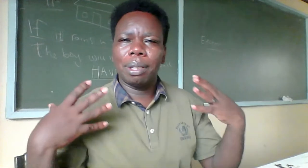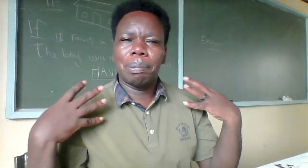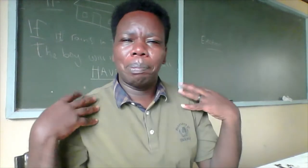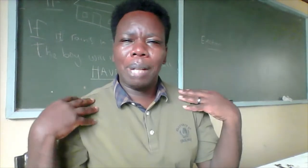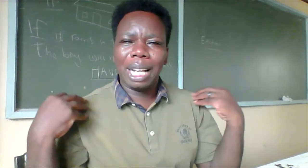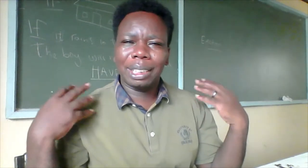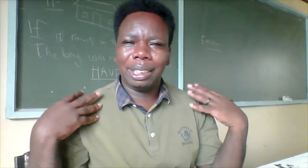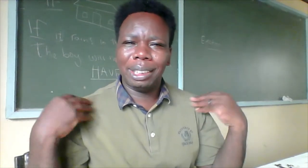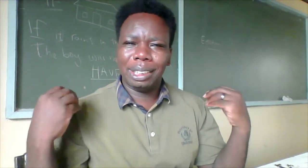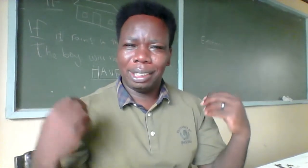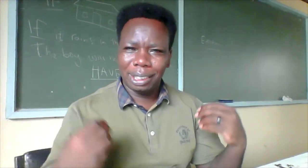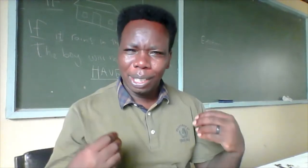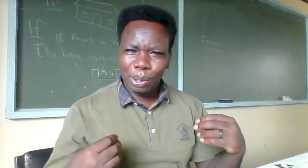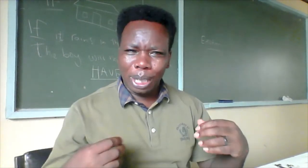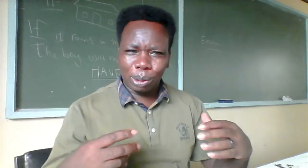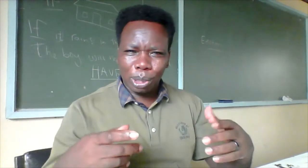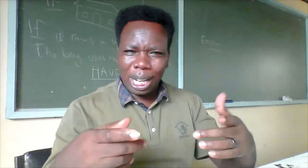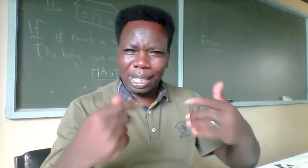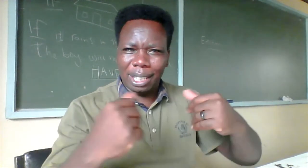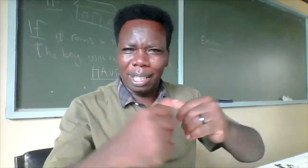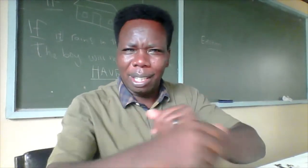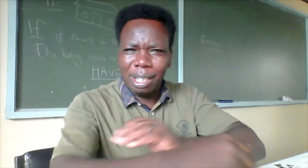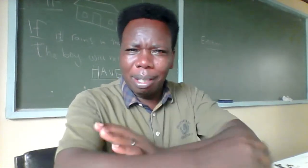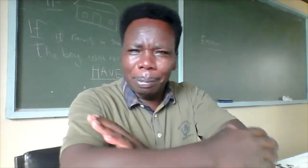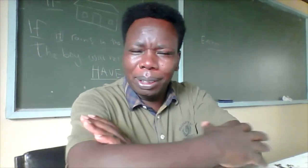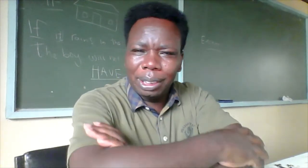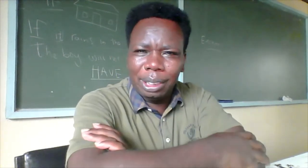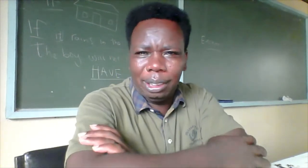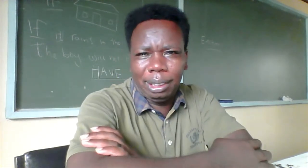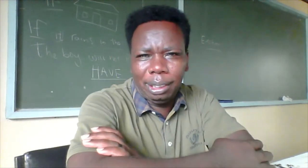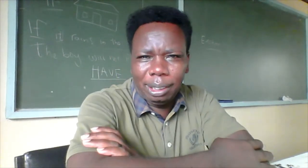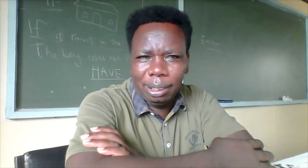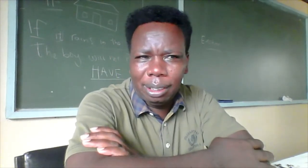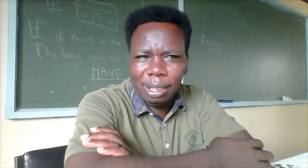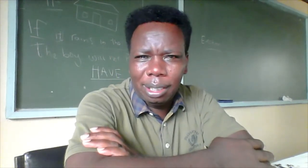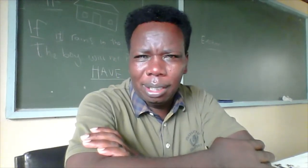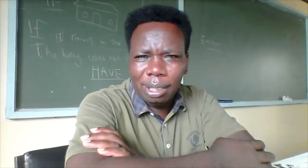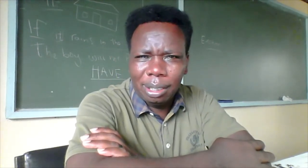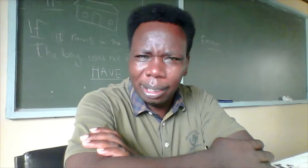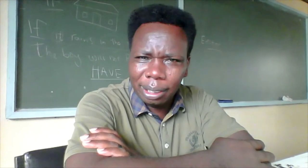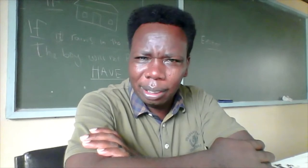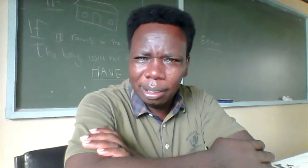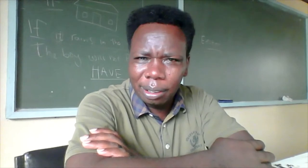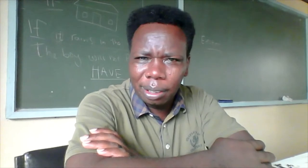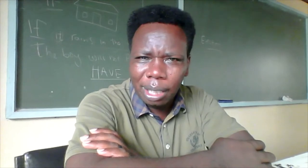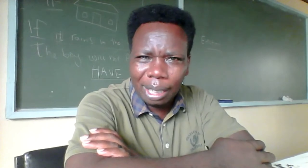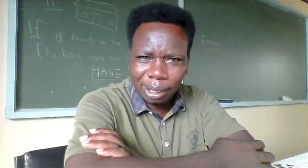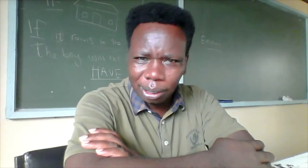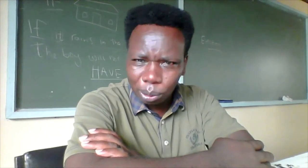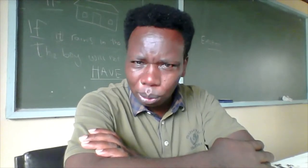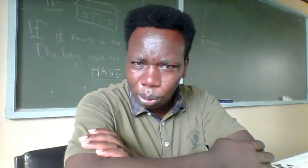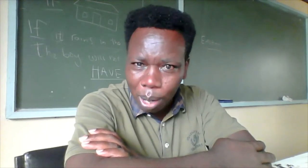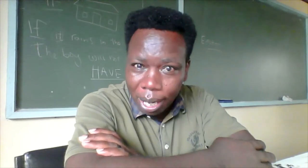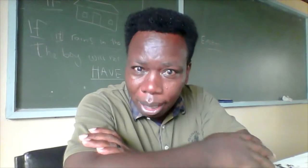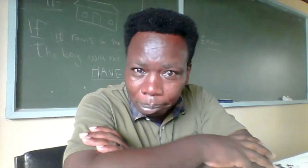practice you can try a b c d yes at least you do your name